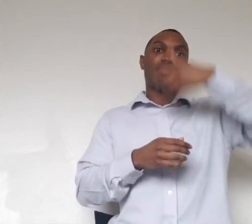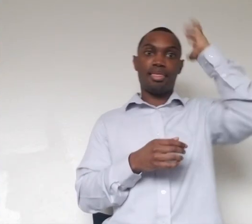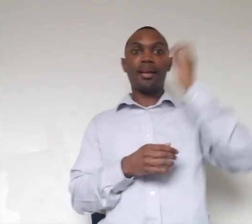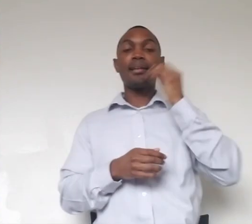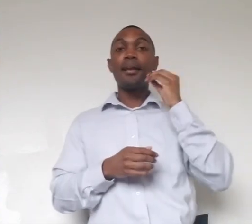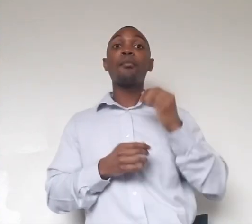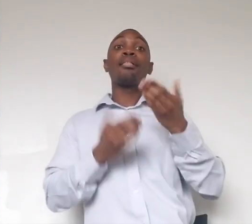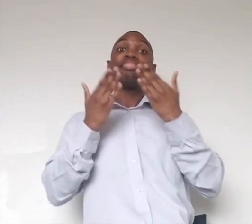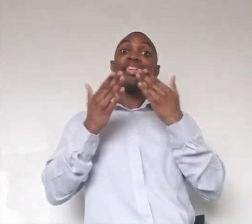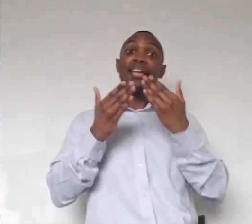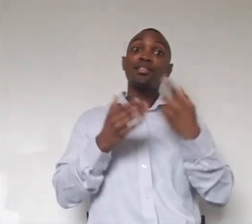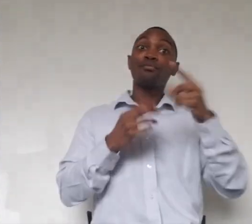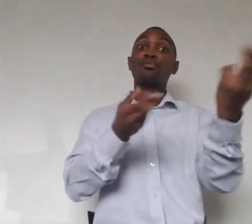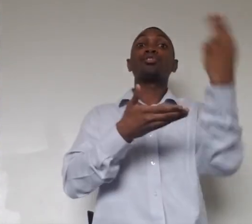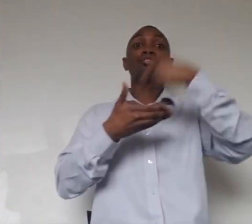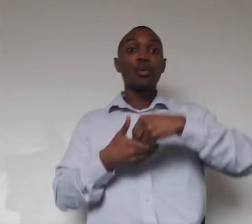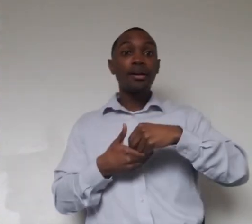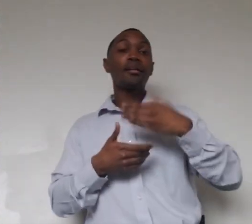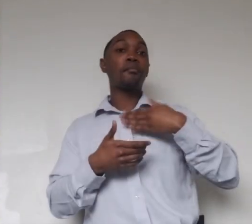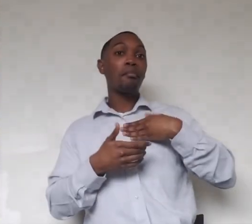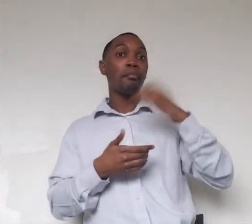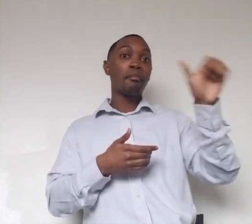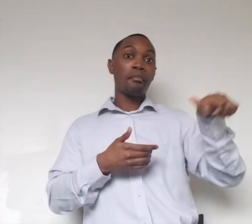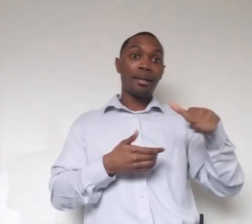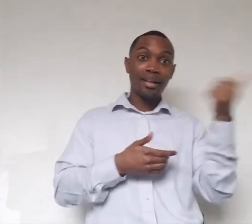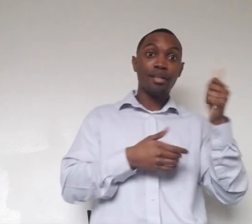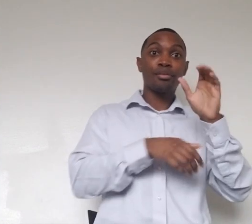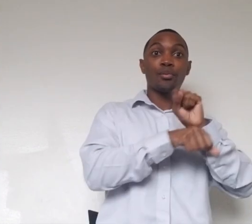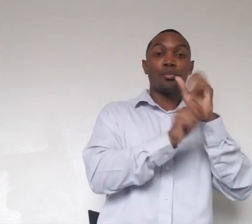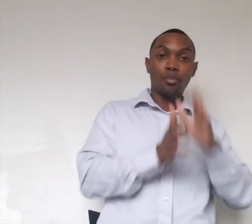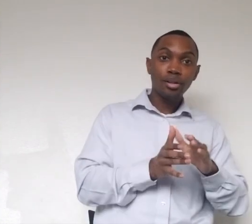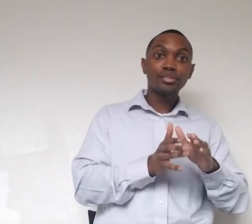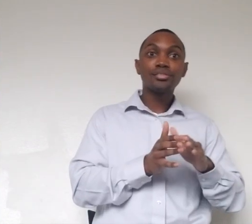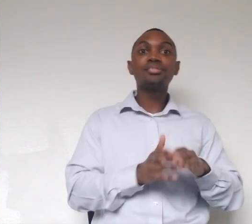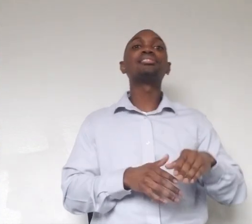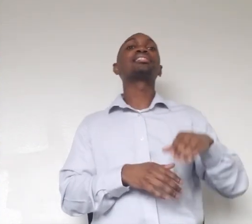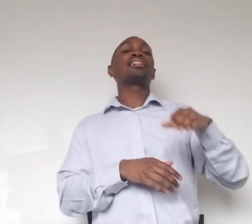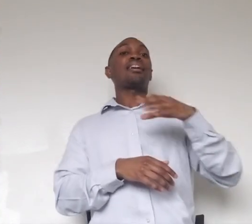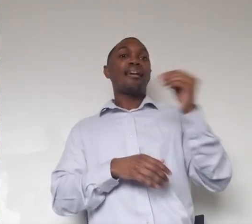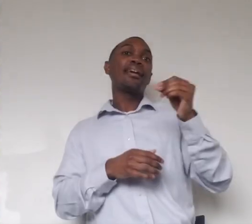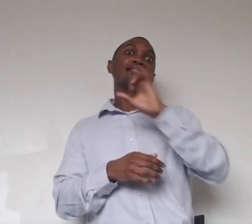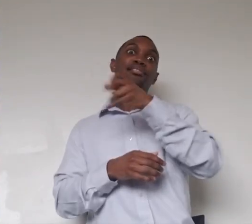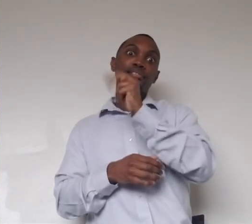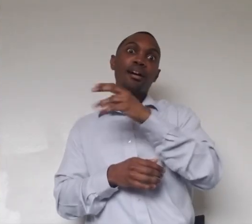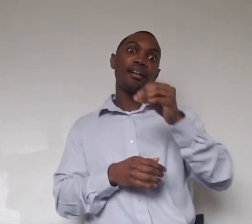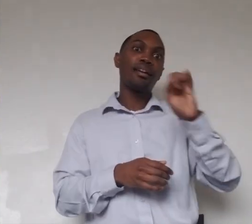myself, um, my fellow keeper, Alexa, and John and Amani, of course. Hope you guys are doing well at home, everybody. Stay healthy out there,